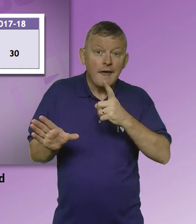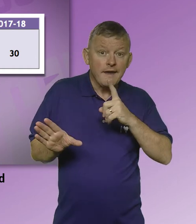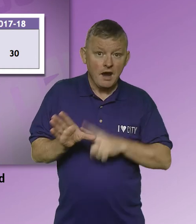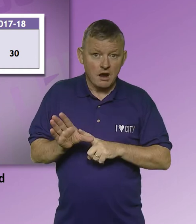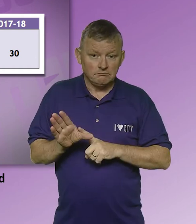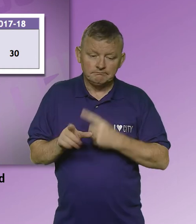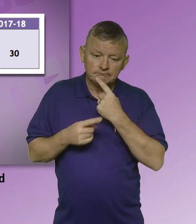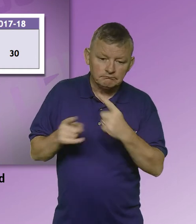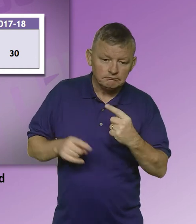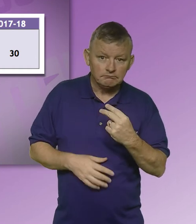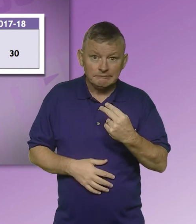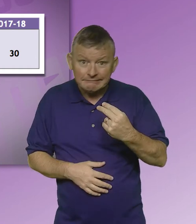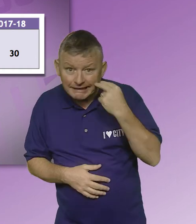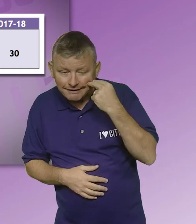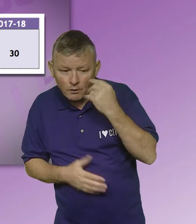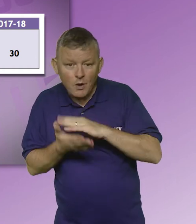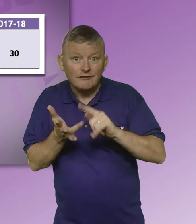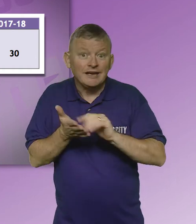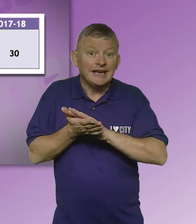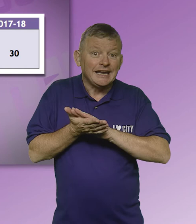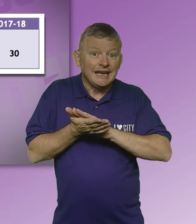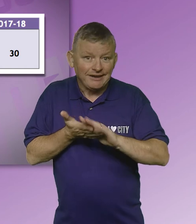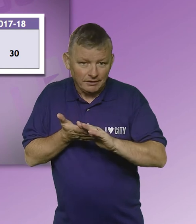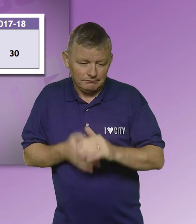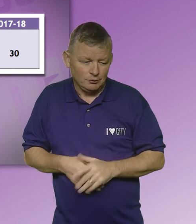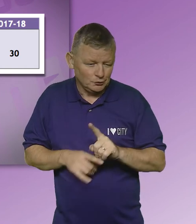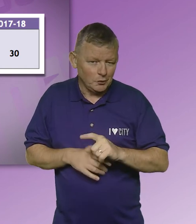or hard of hearing and required a personal learning support plan.